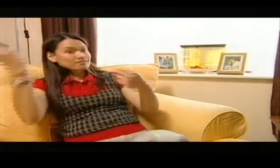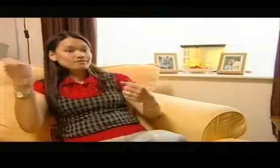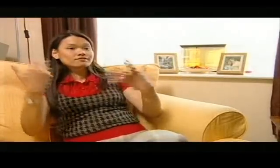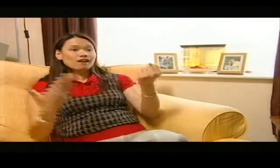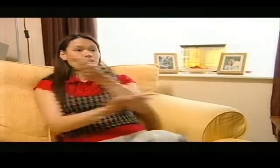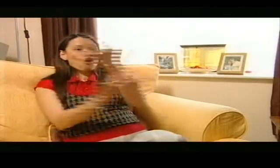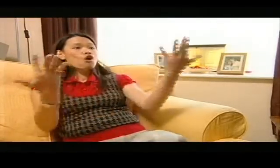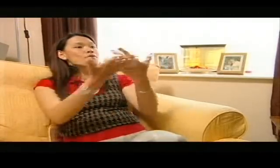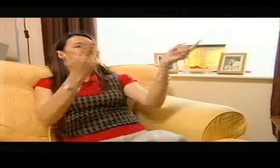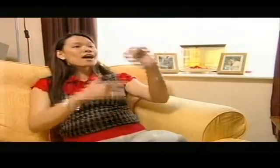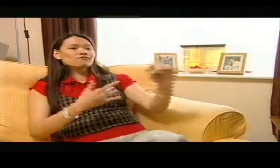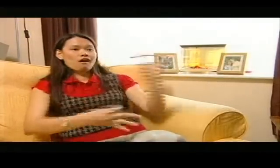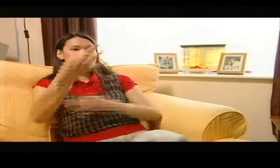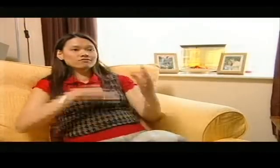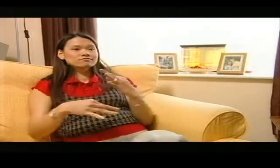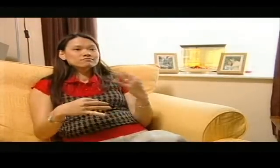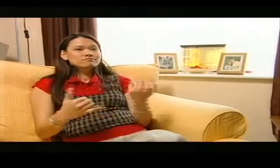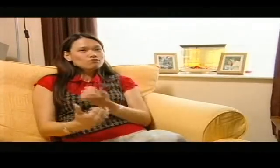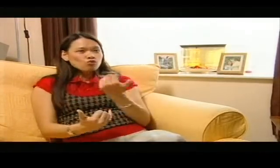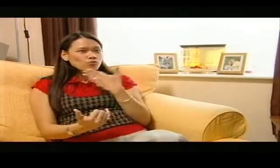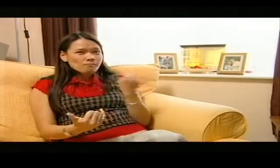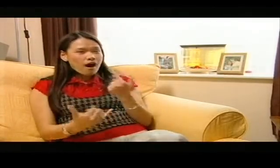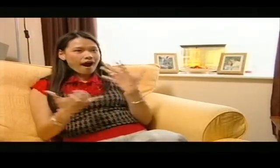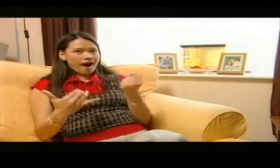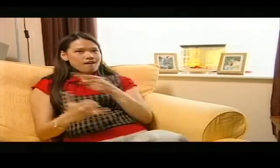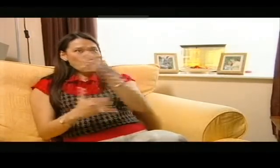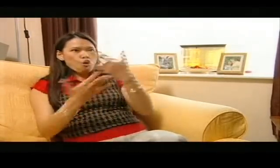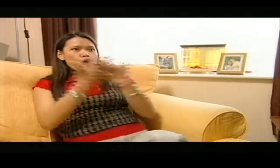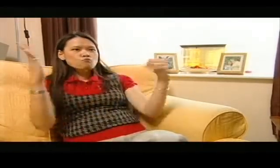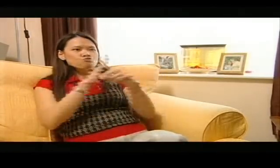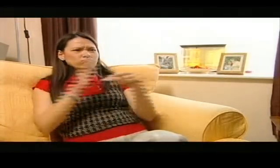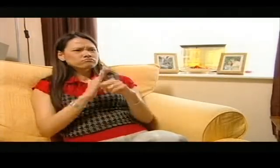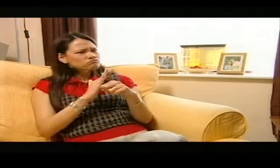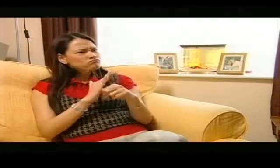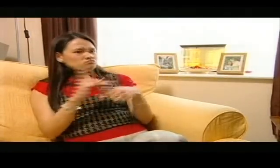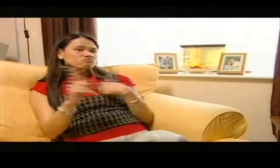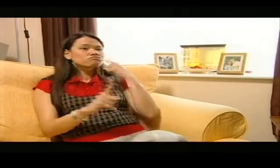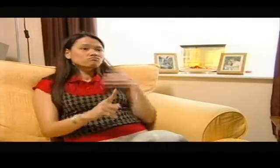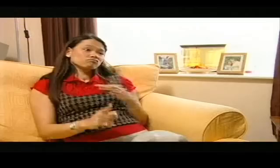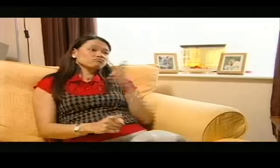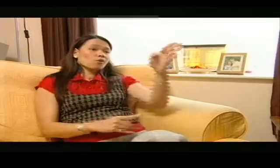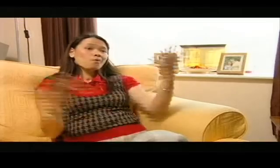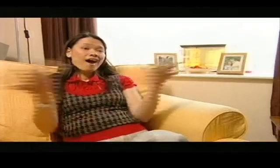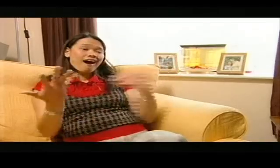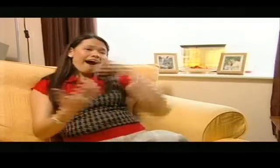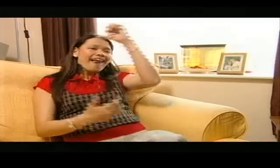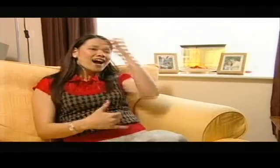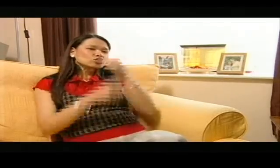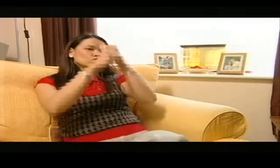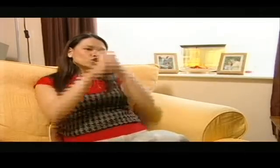After I graduated, I had a lot of people asking me if I wouldn't mind getting involved in helping other people who had problems. So